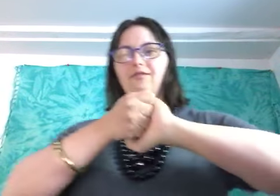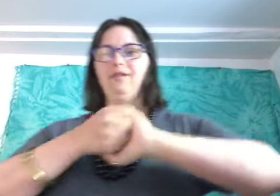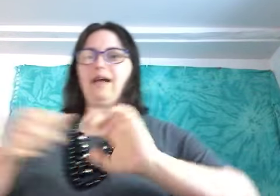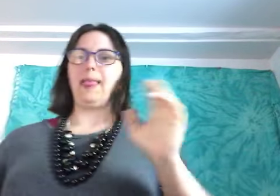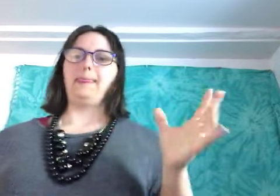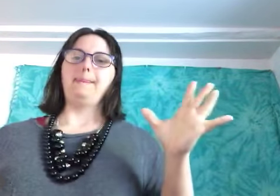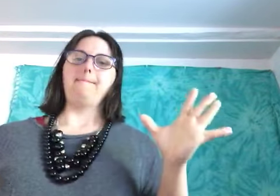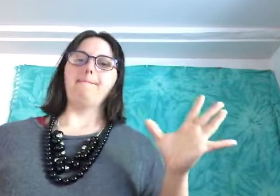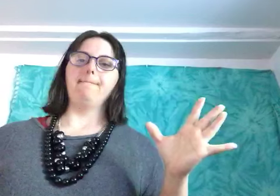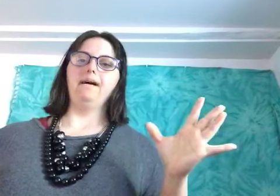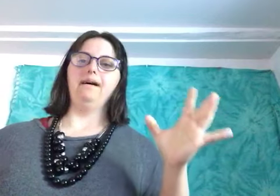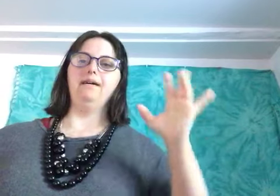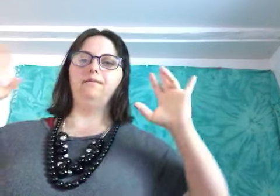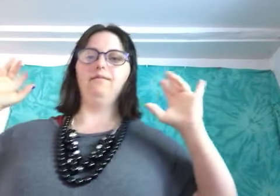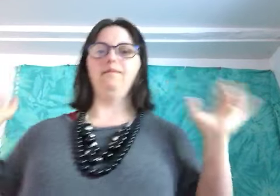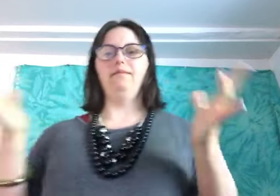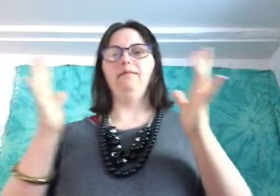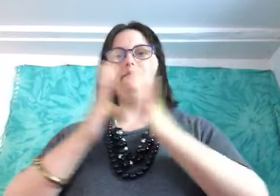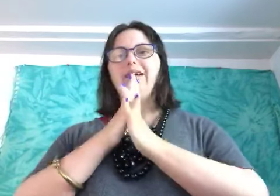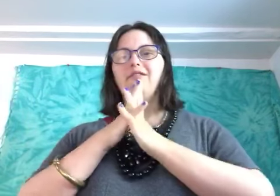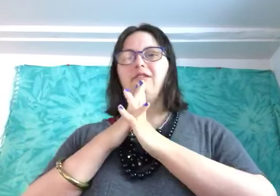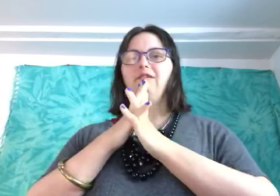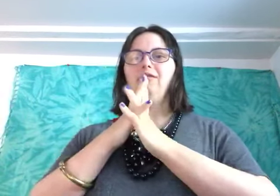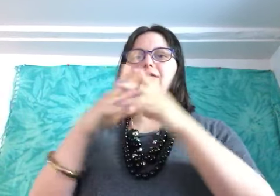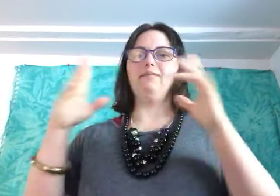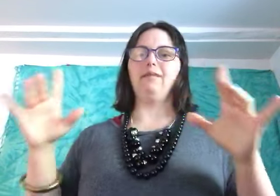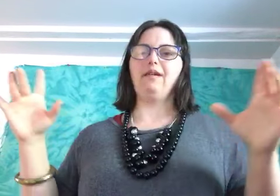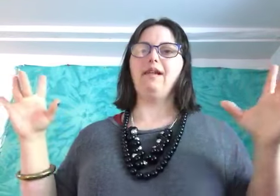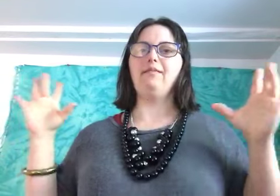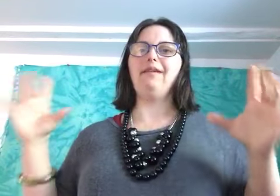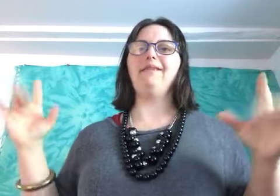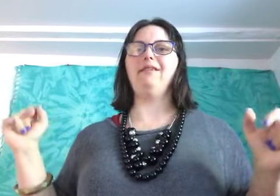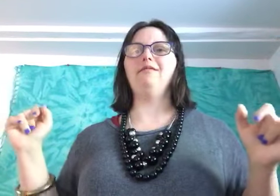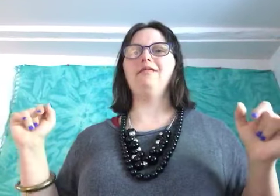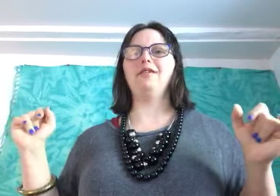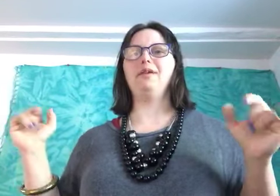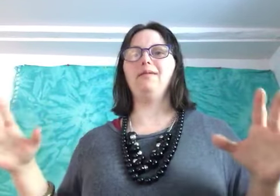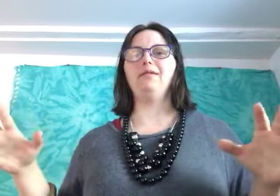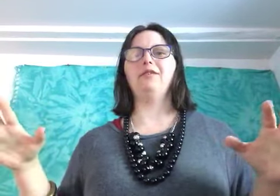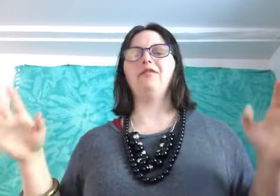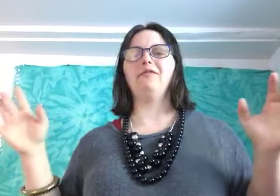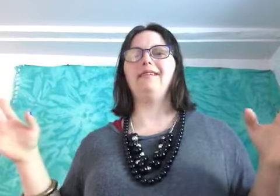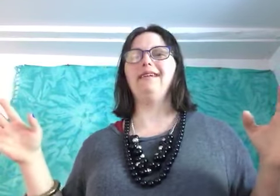make sure you make videos that are popular or trending